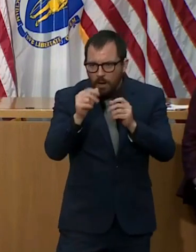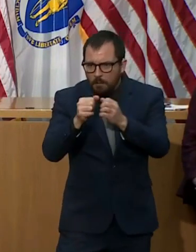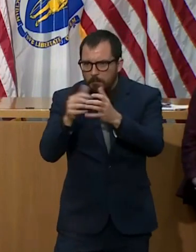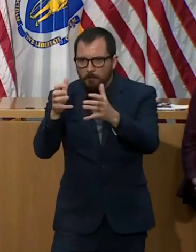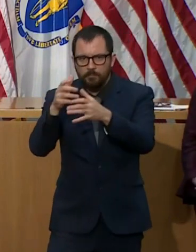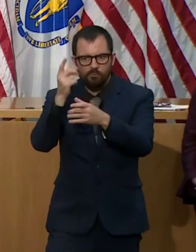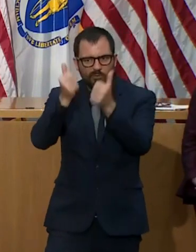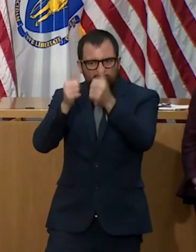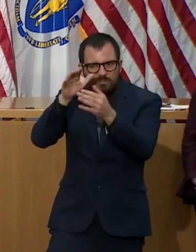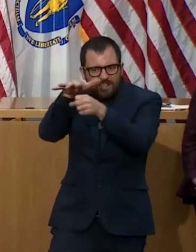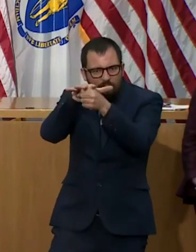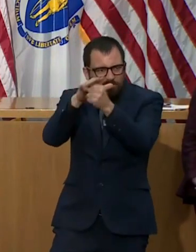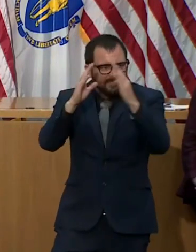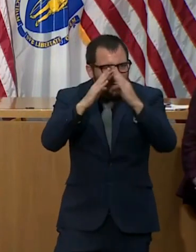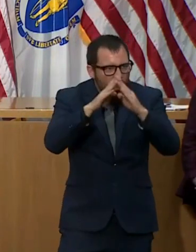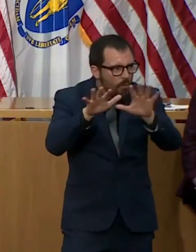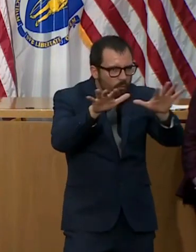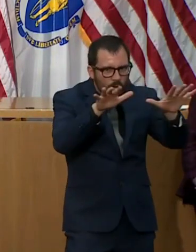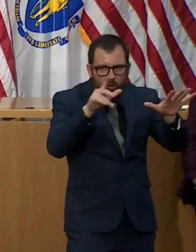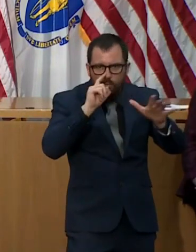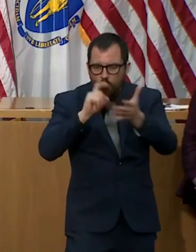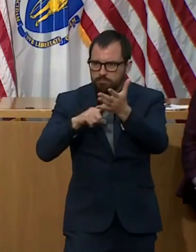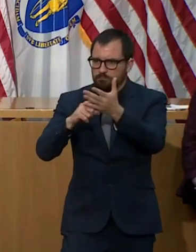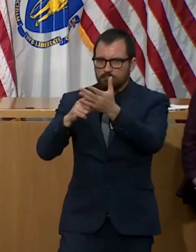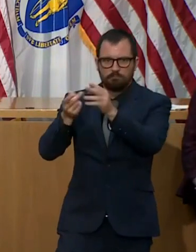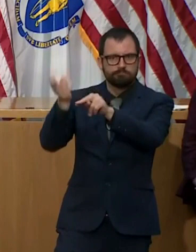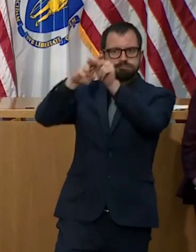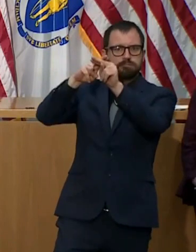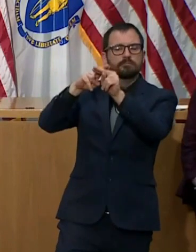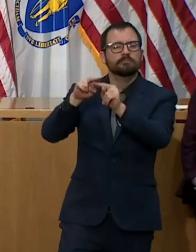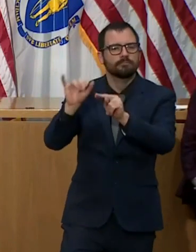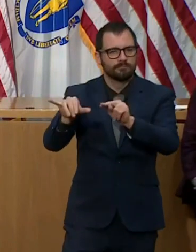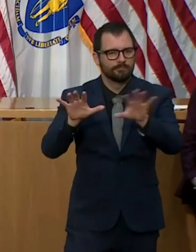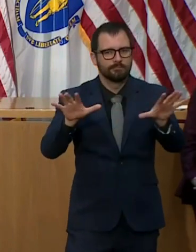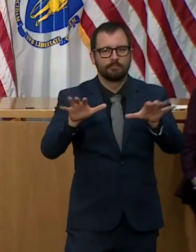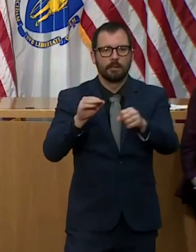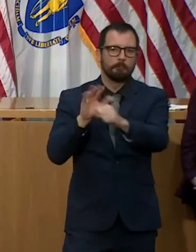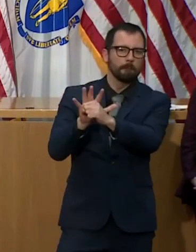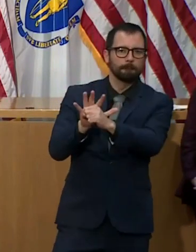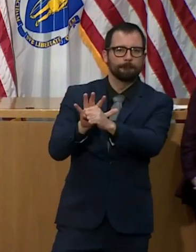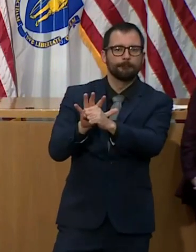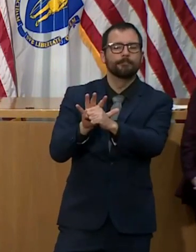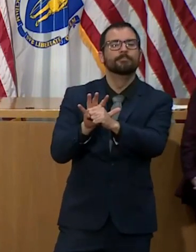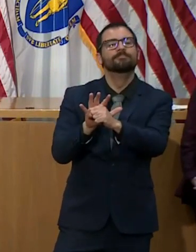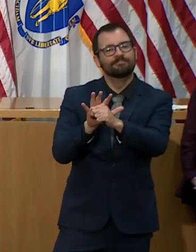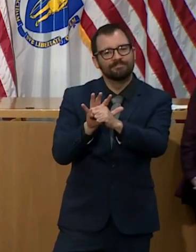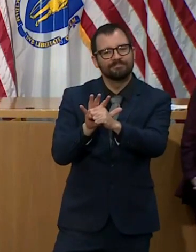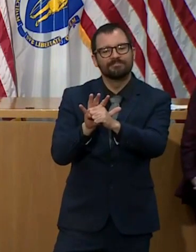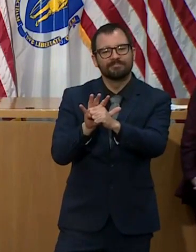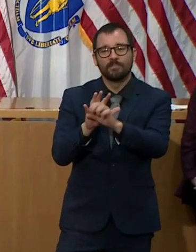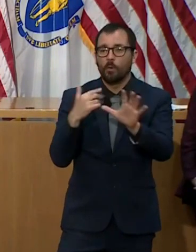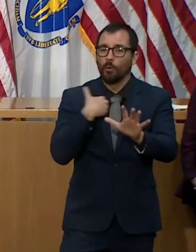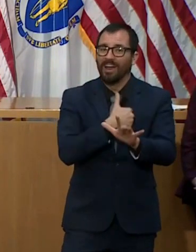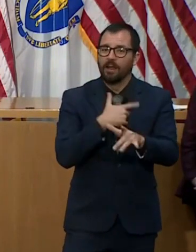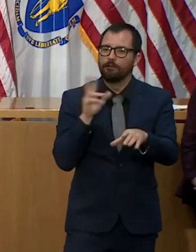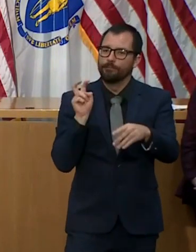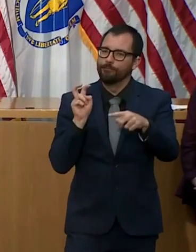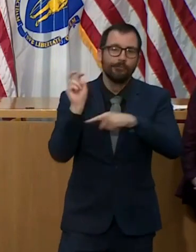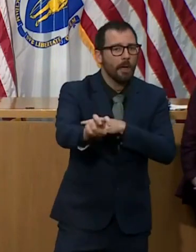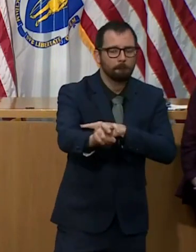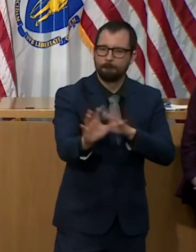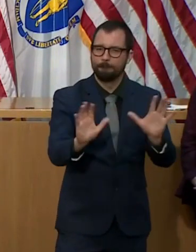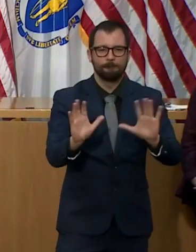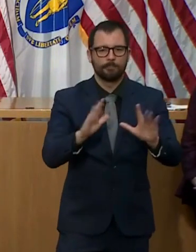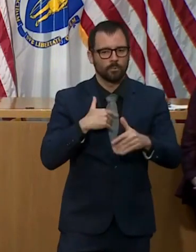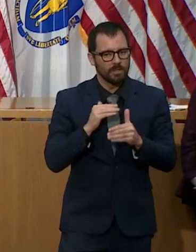a spike in infections that could force our state to revert to serious restrictions again, and this scenario would be far worse